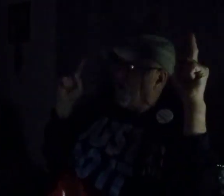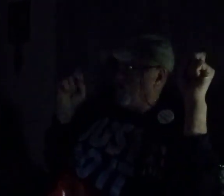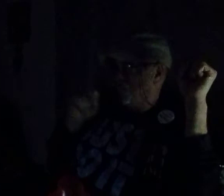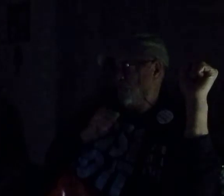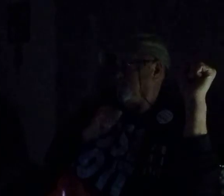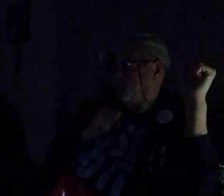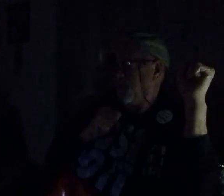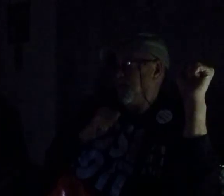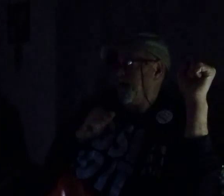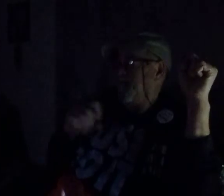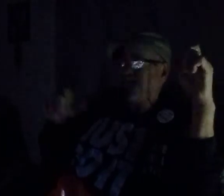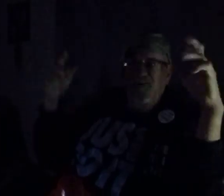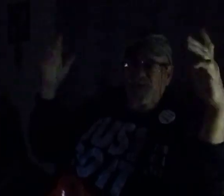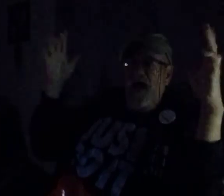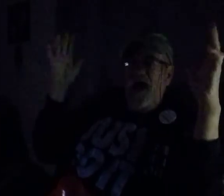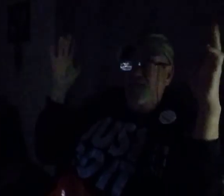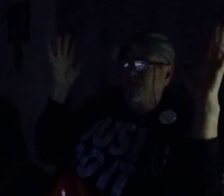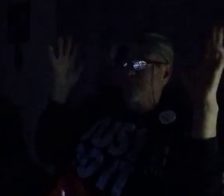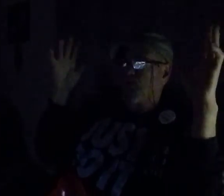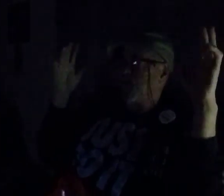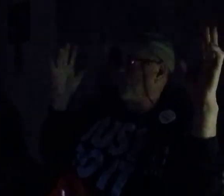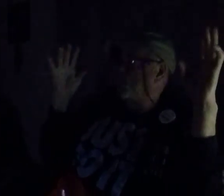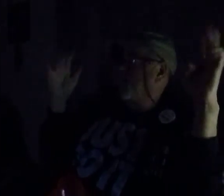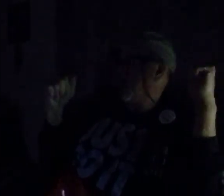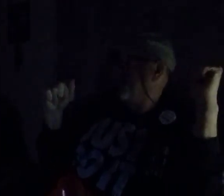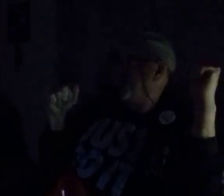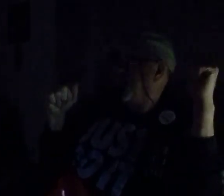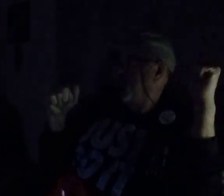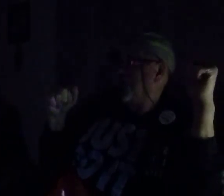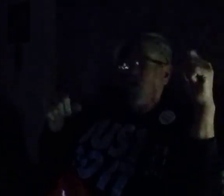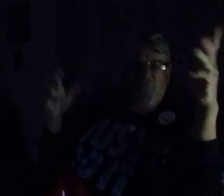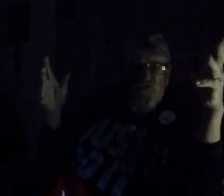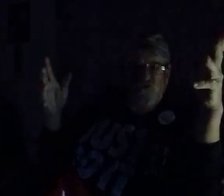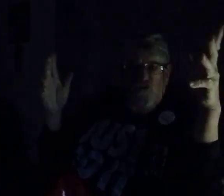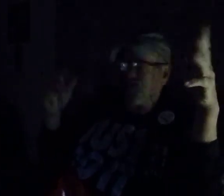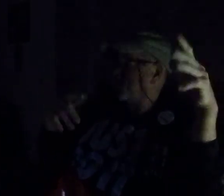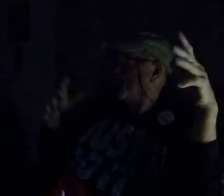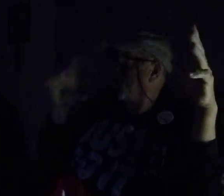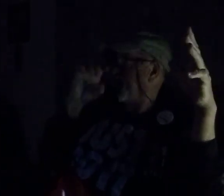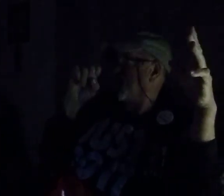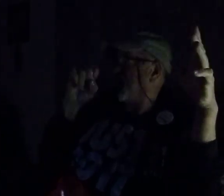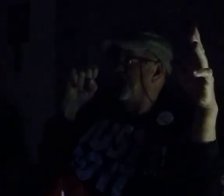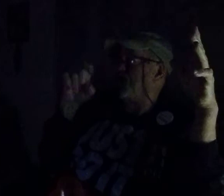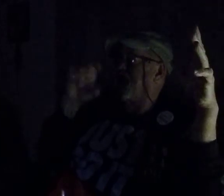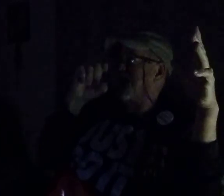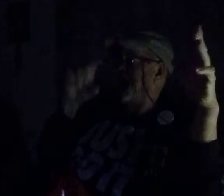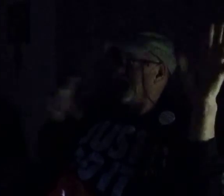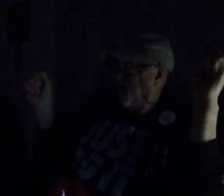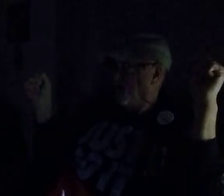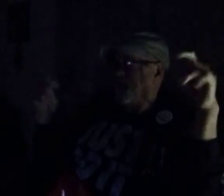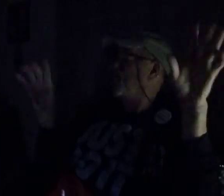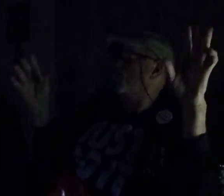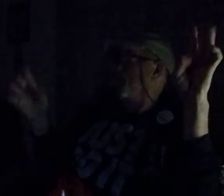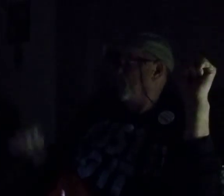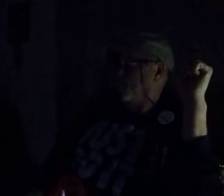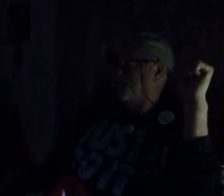issue. This guy, this immigrant, was looking at me, called me sir, we got a, we got a guy here, they didn't know who I was.